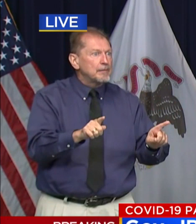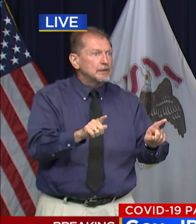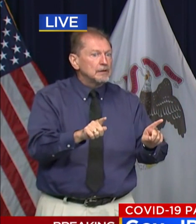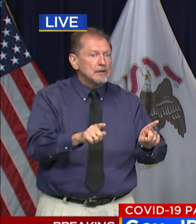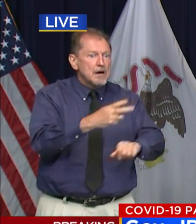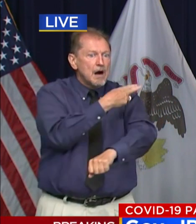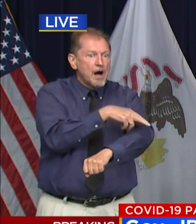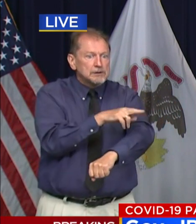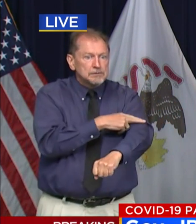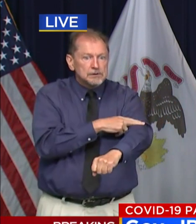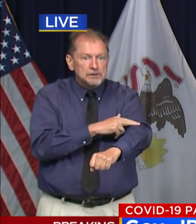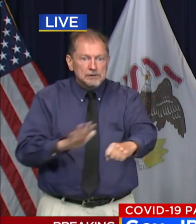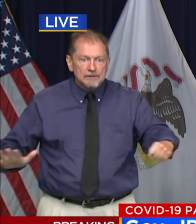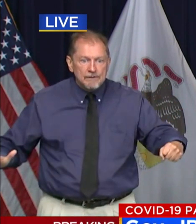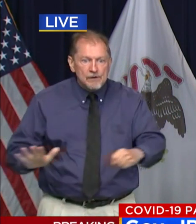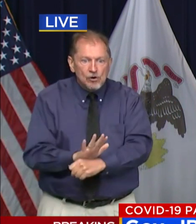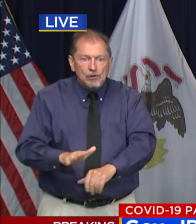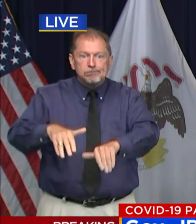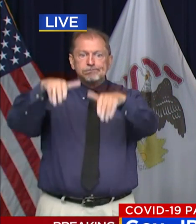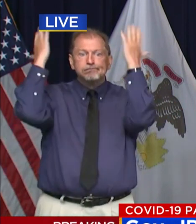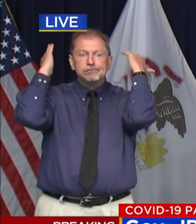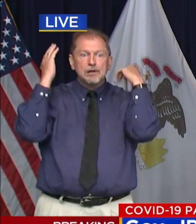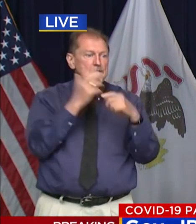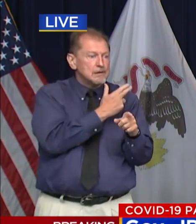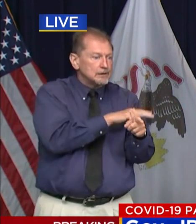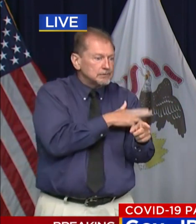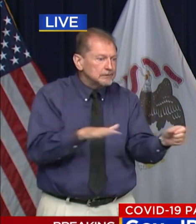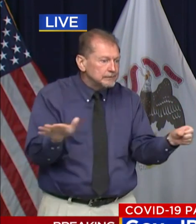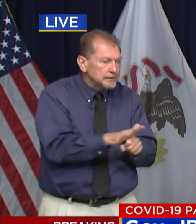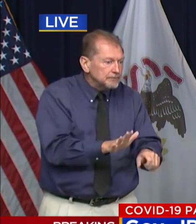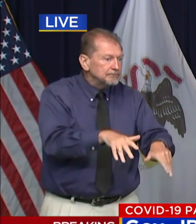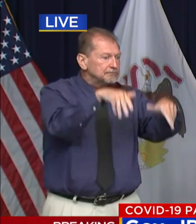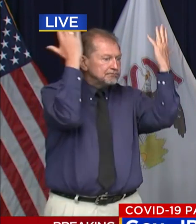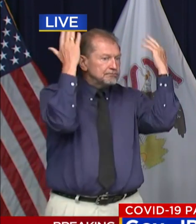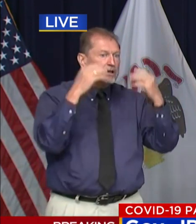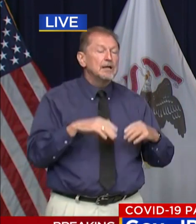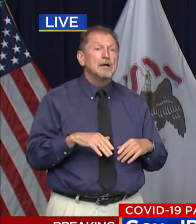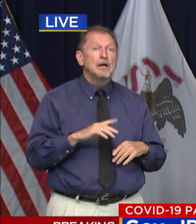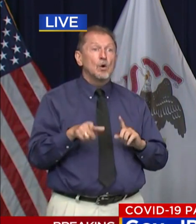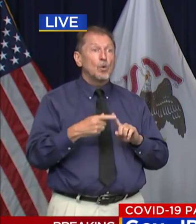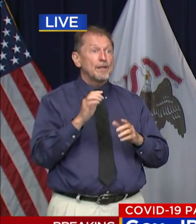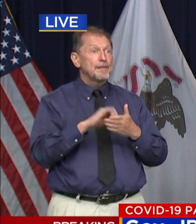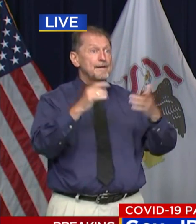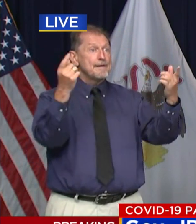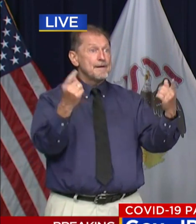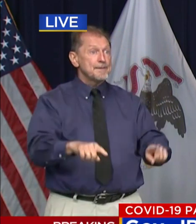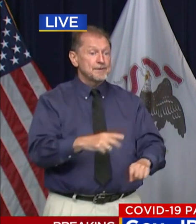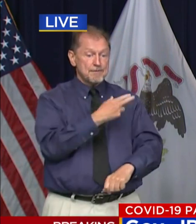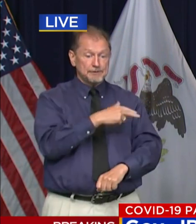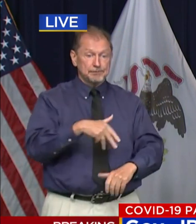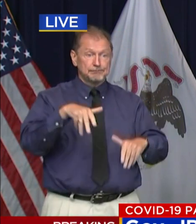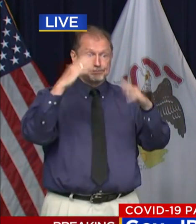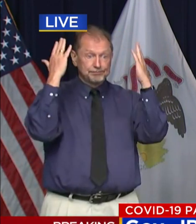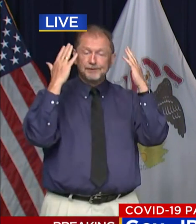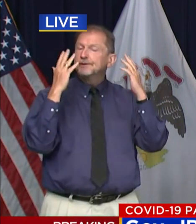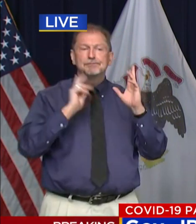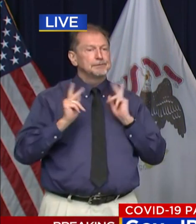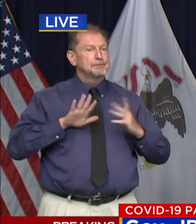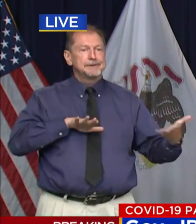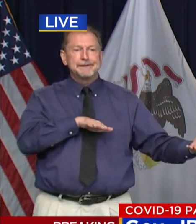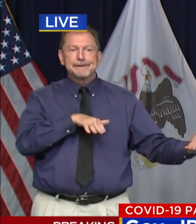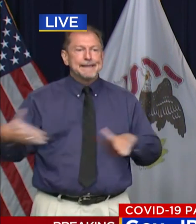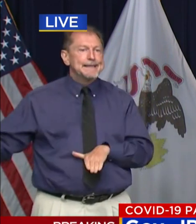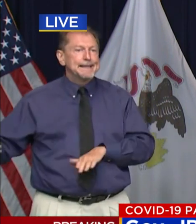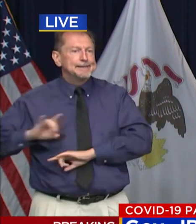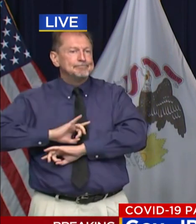hospitals were overrun. When that happens, a lot more people die. I won't let